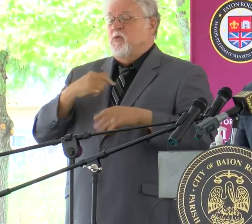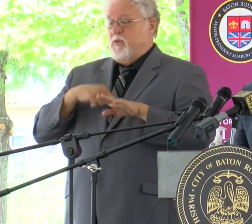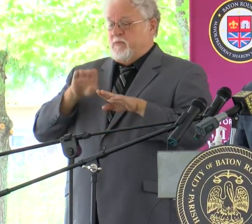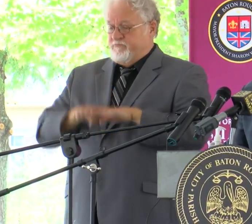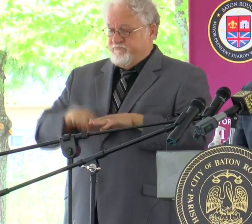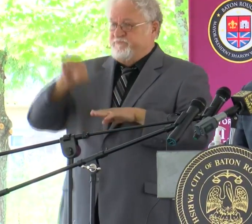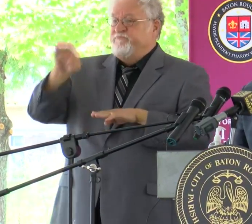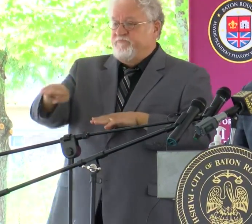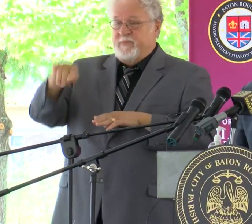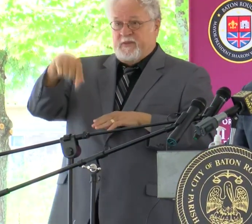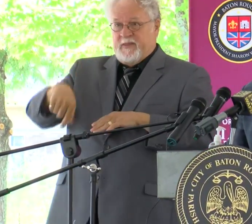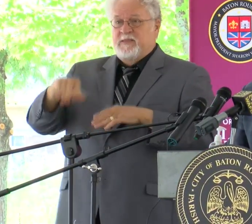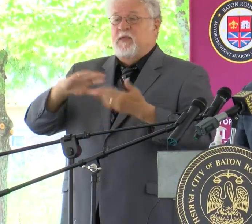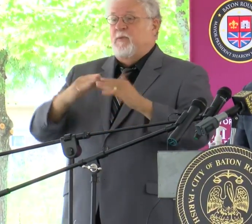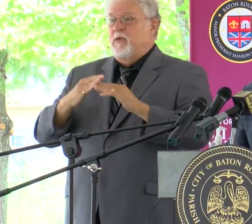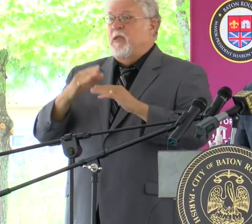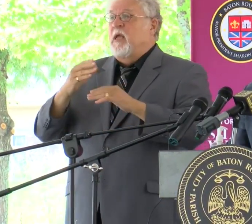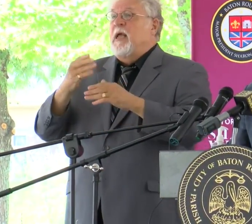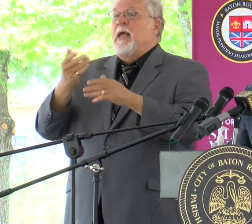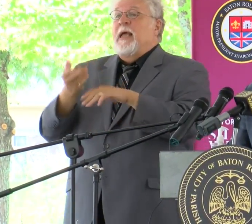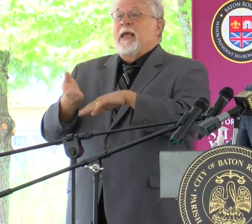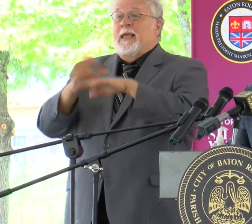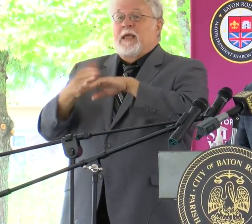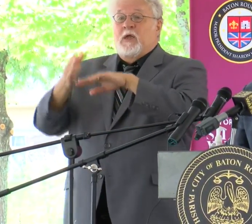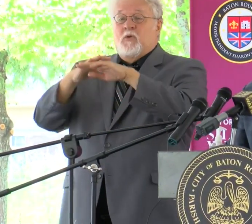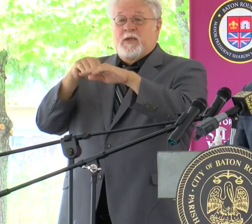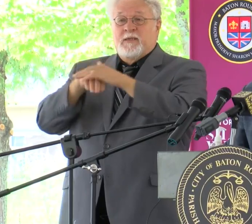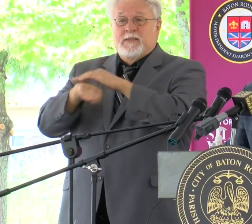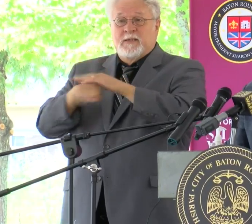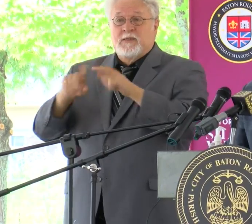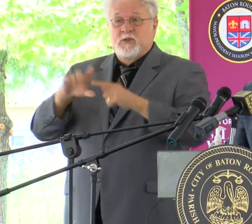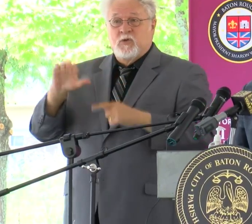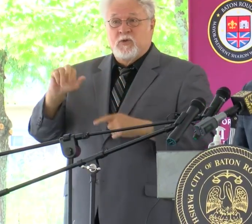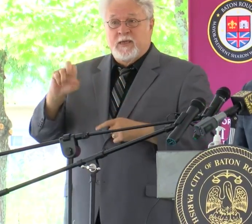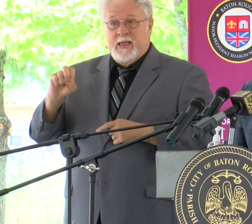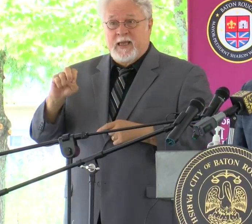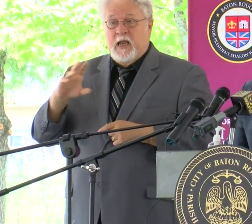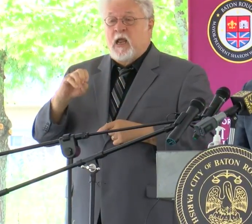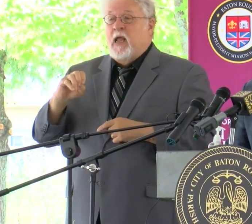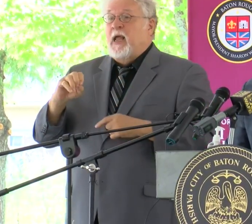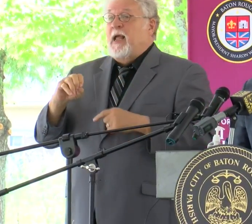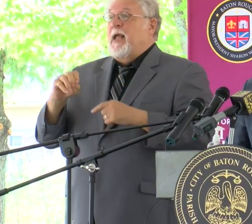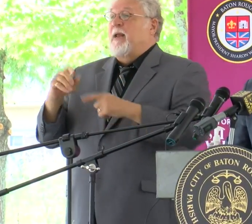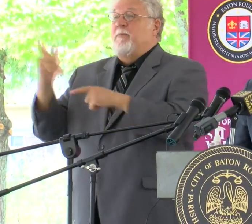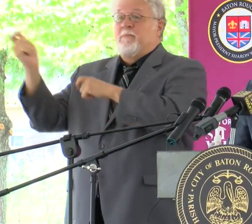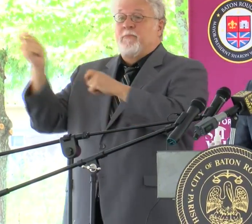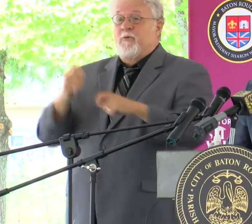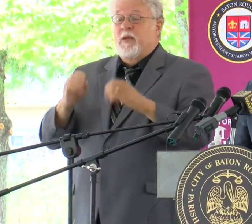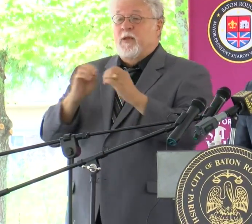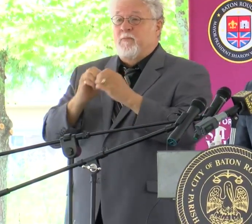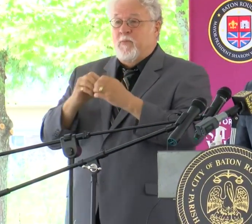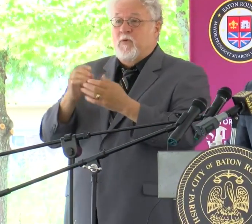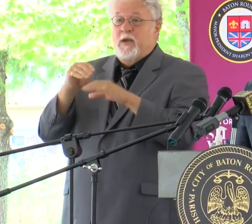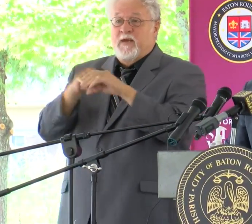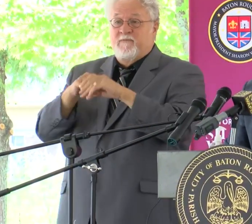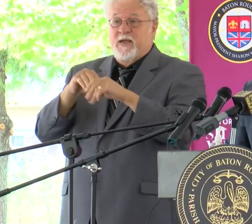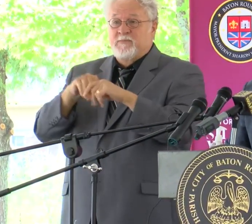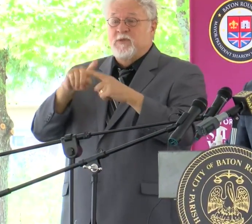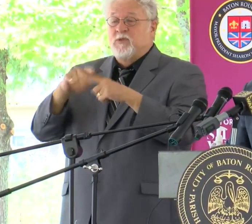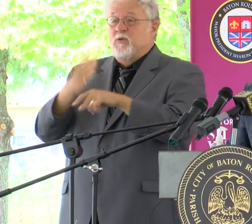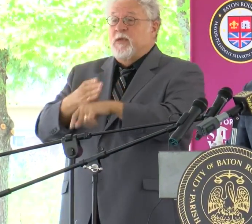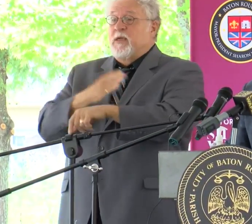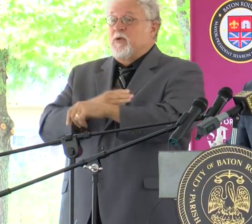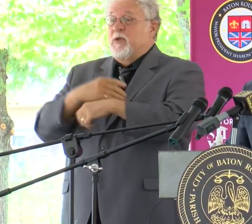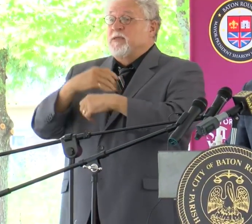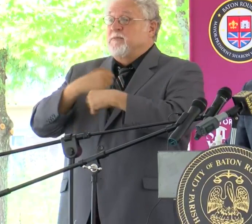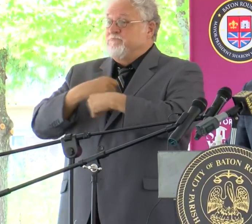in this community. It will increase access to care. It will also catalyze investments to increase productivity. You know,